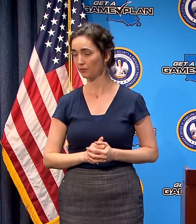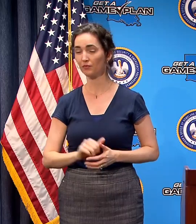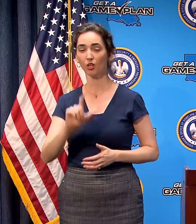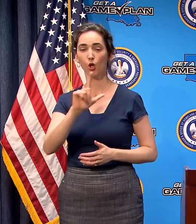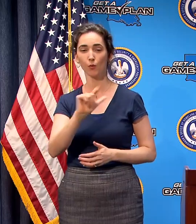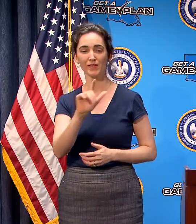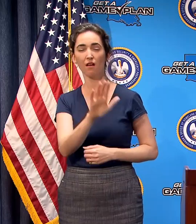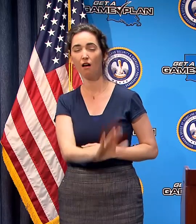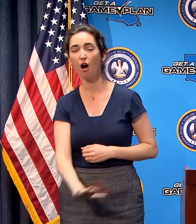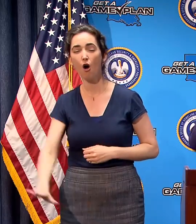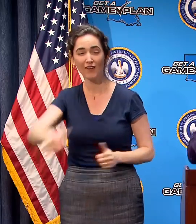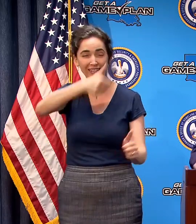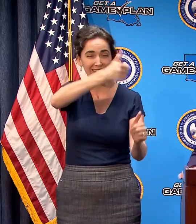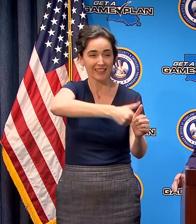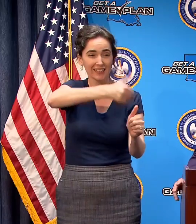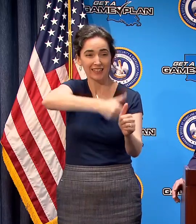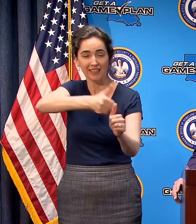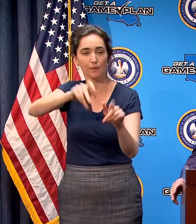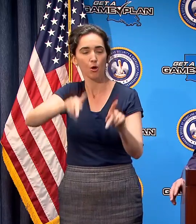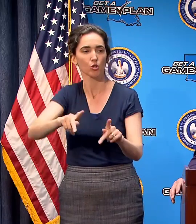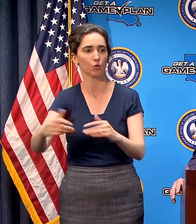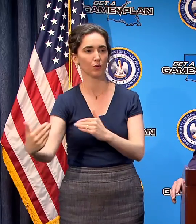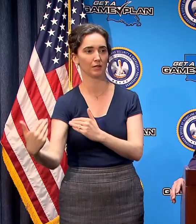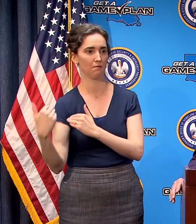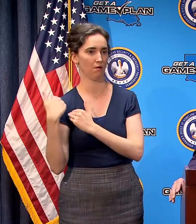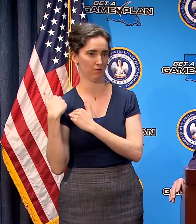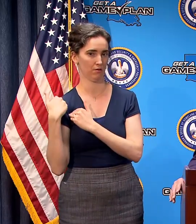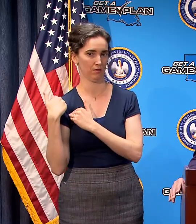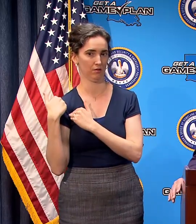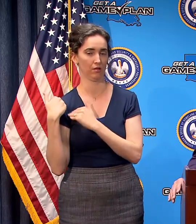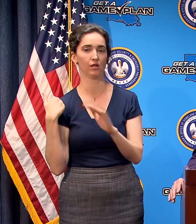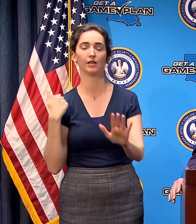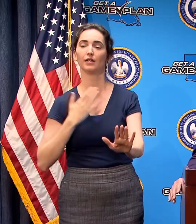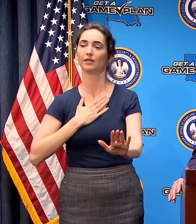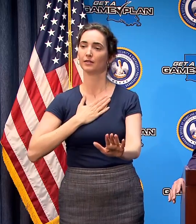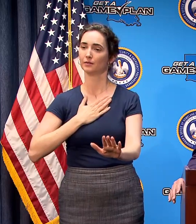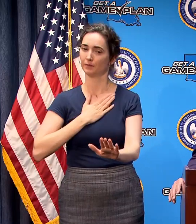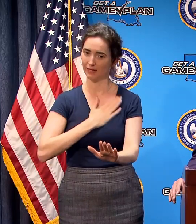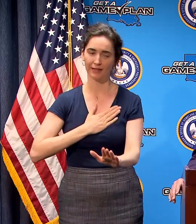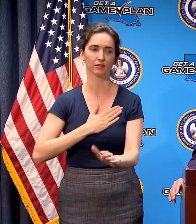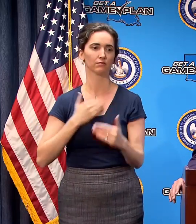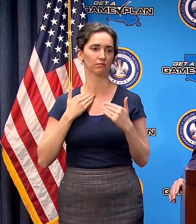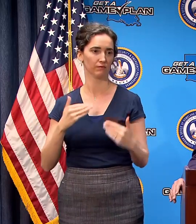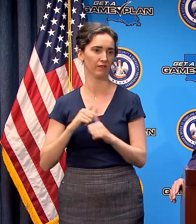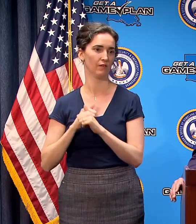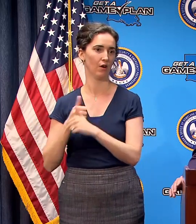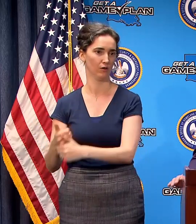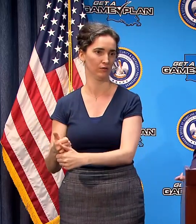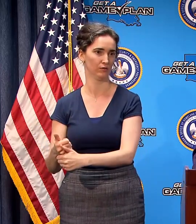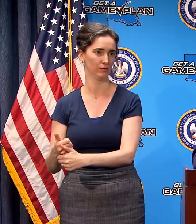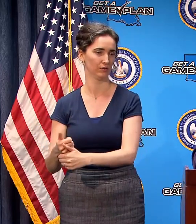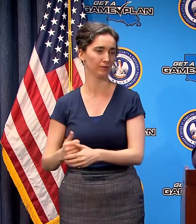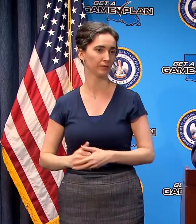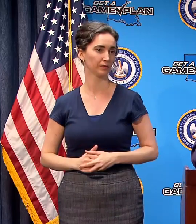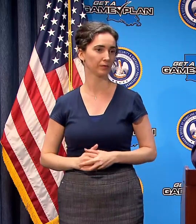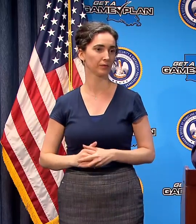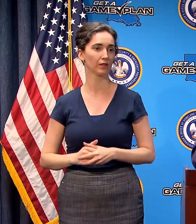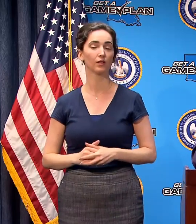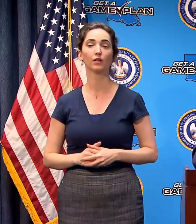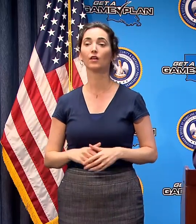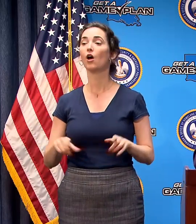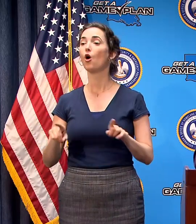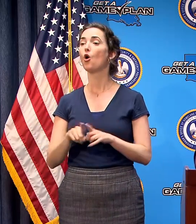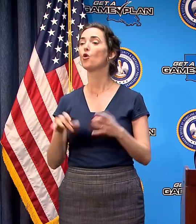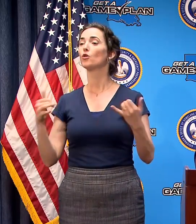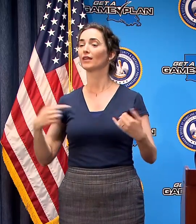in louisiana has a role to play and we need you to play that role today i'm also